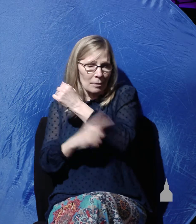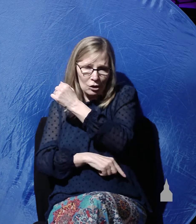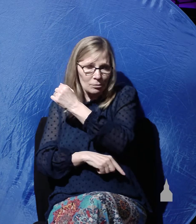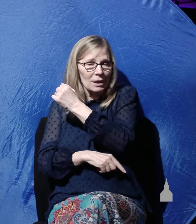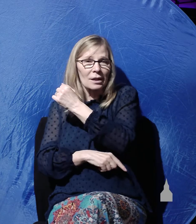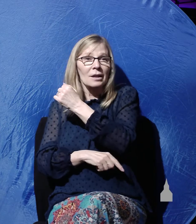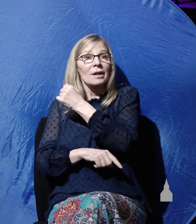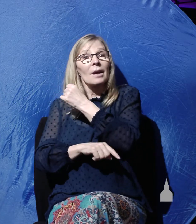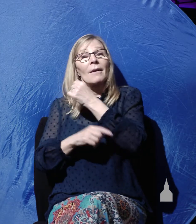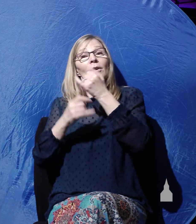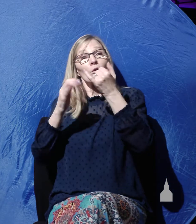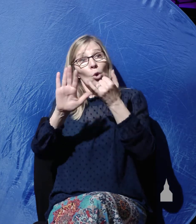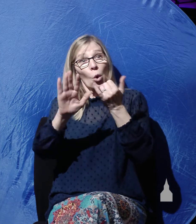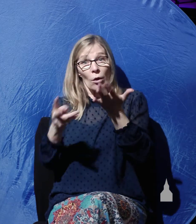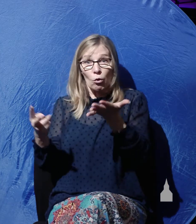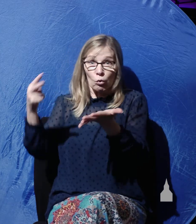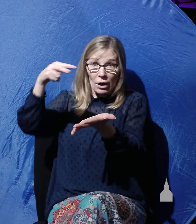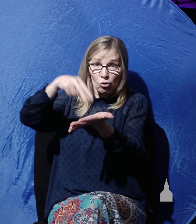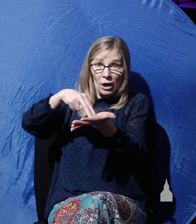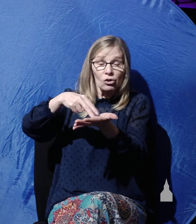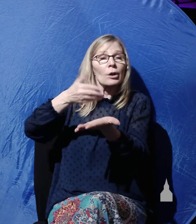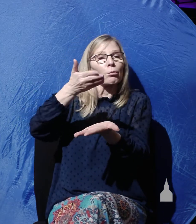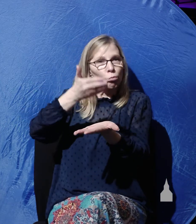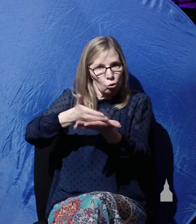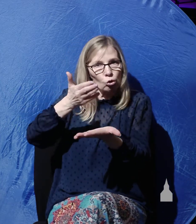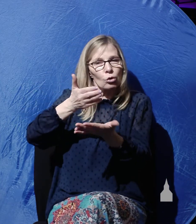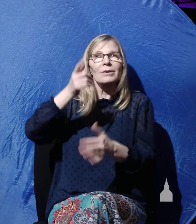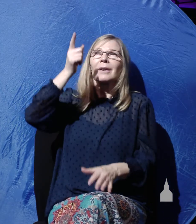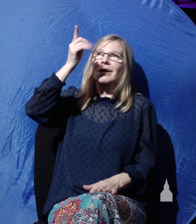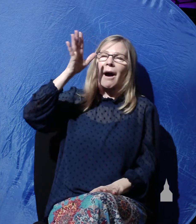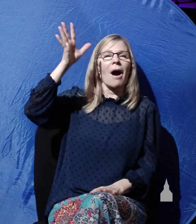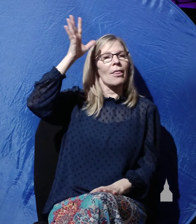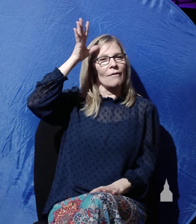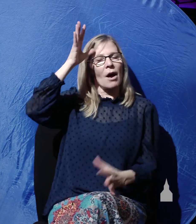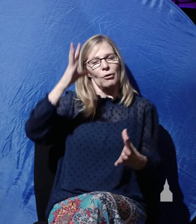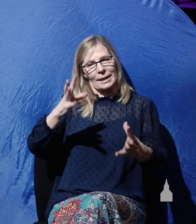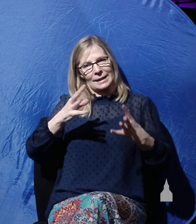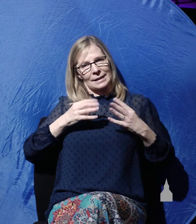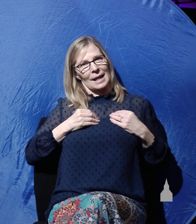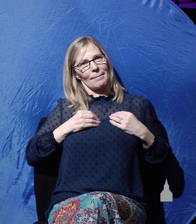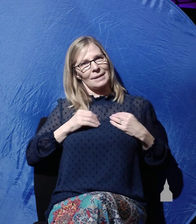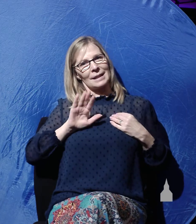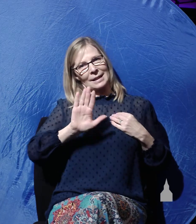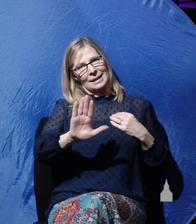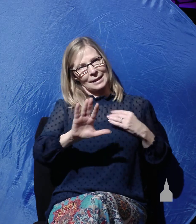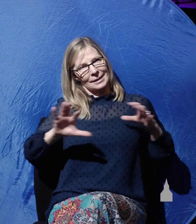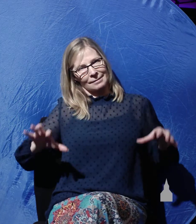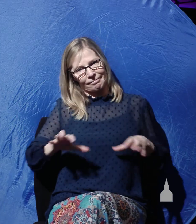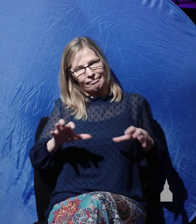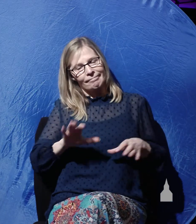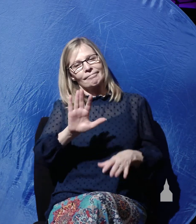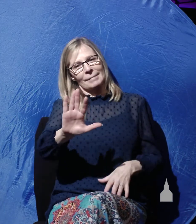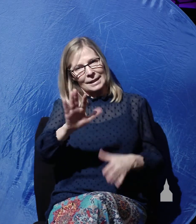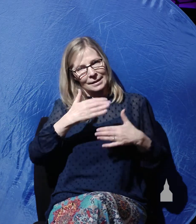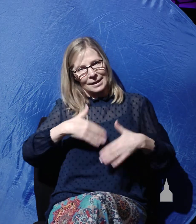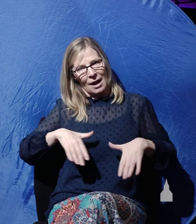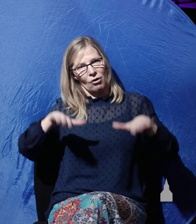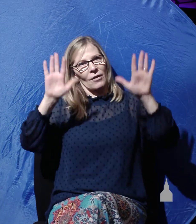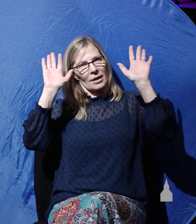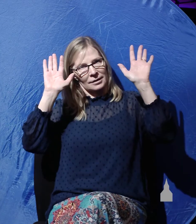resurrection proves that God the Father accepted Christ's substitutionary sacrifice and therefore